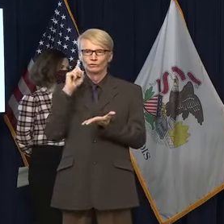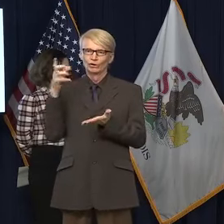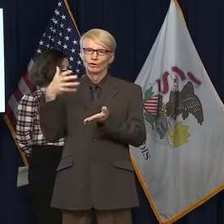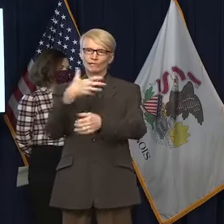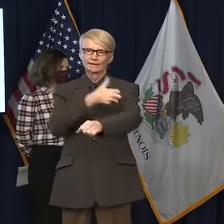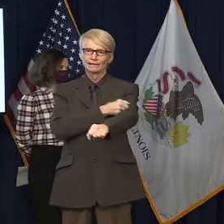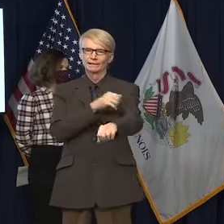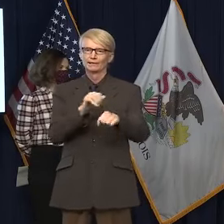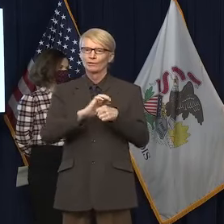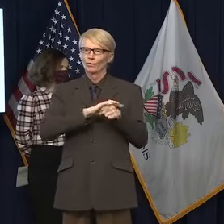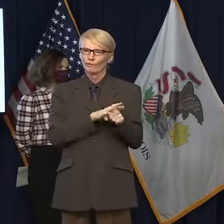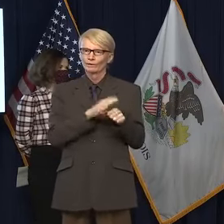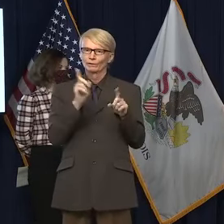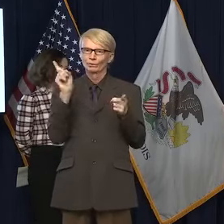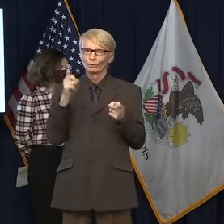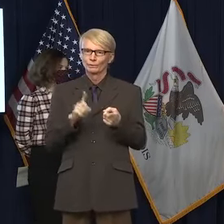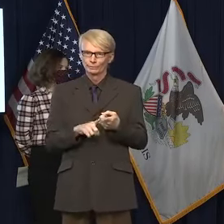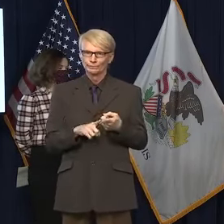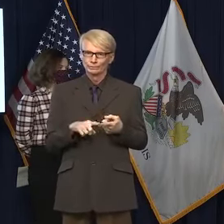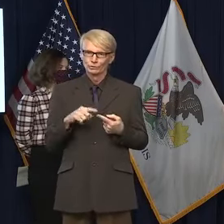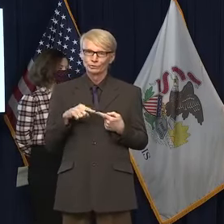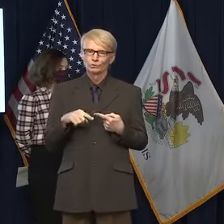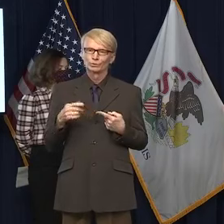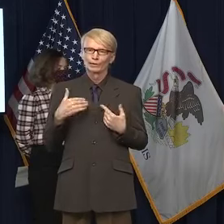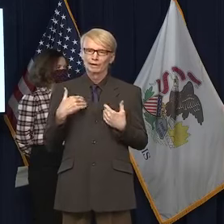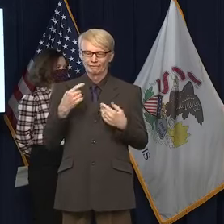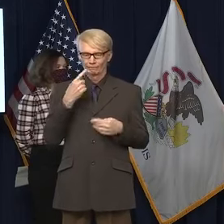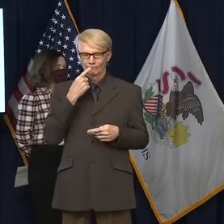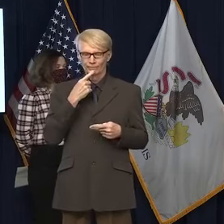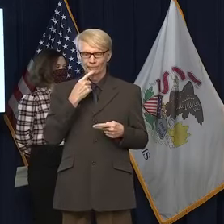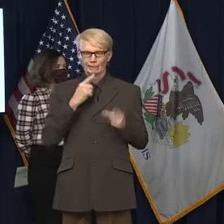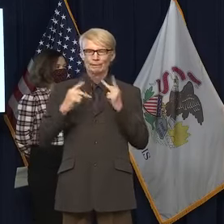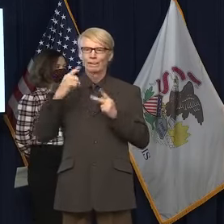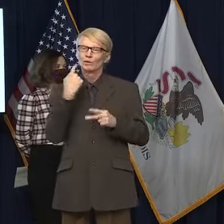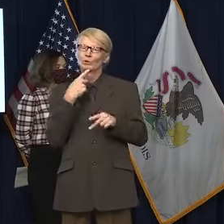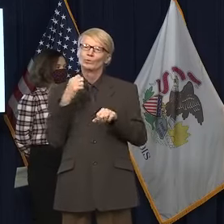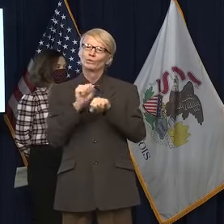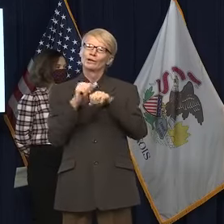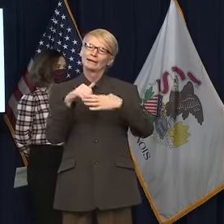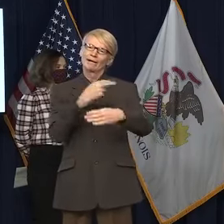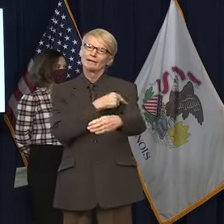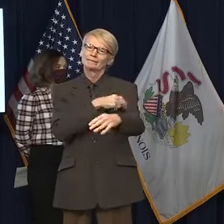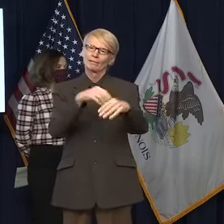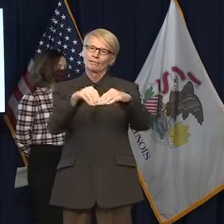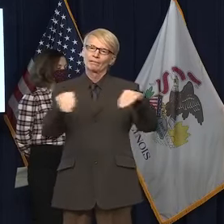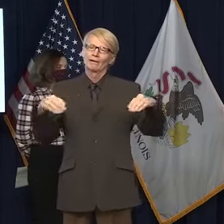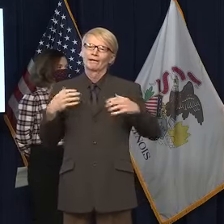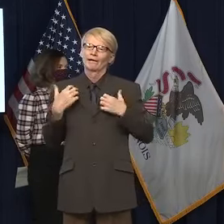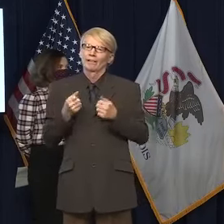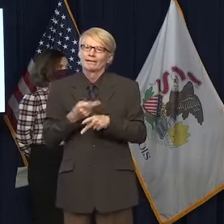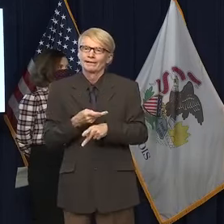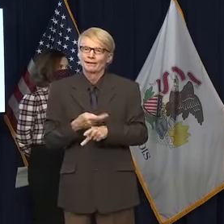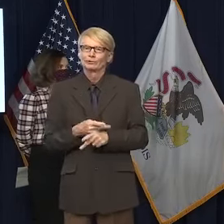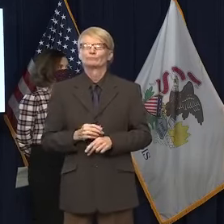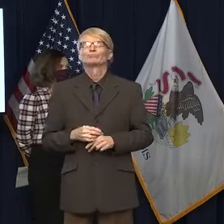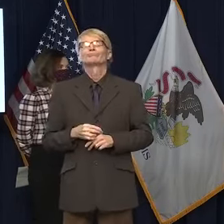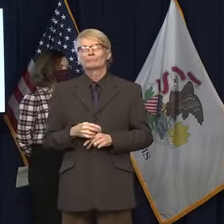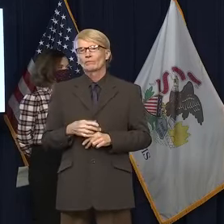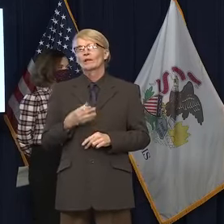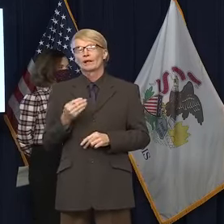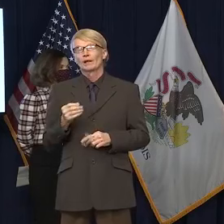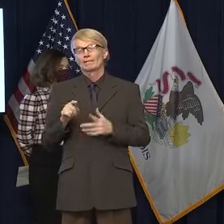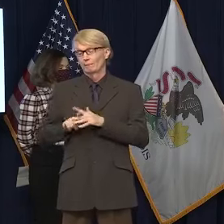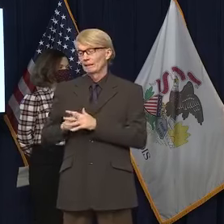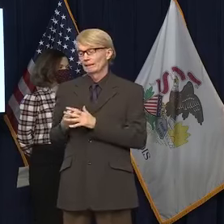of our frontline healthcare workers and the beginning of the end of this pandemic that has stolen so